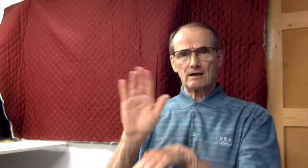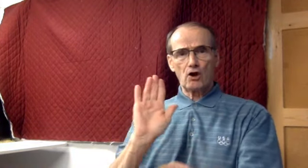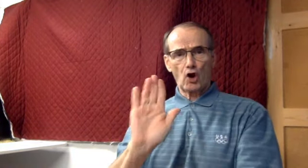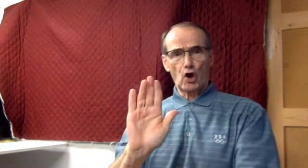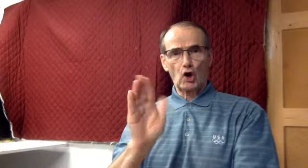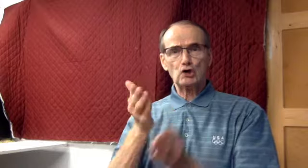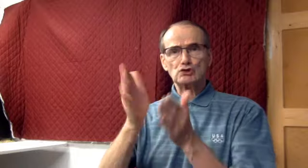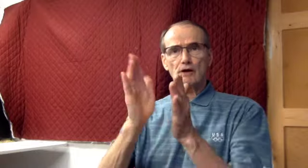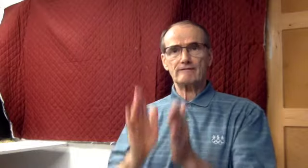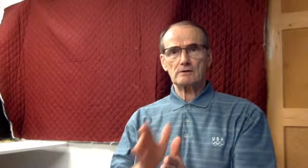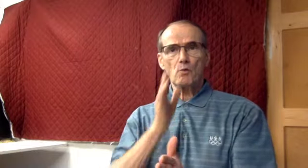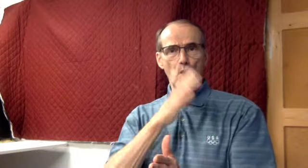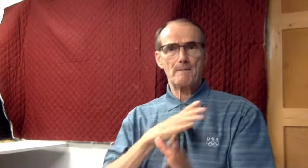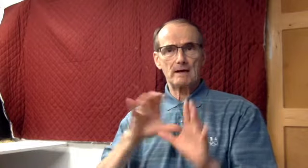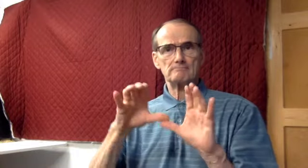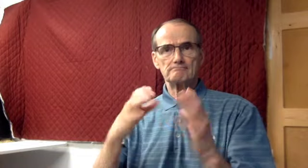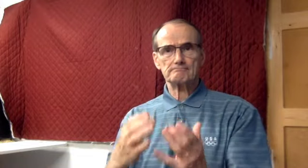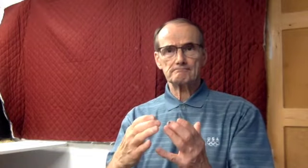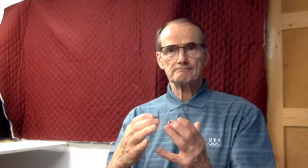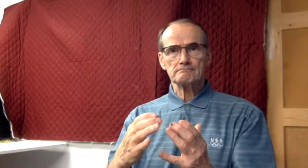She has sent out her maidens.